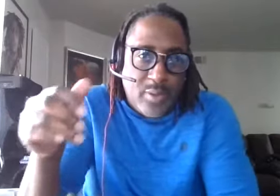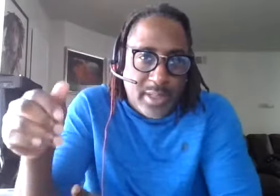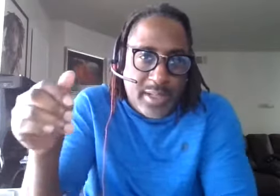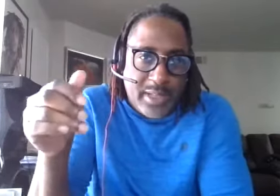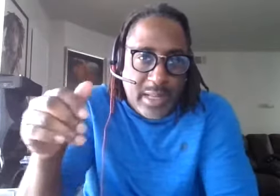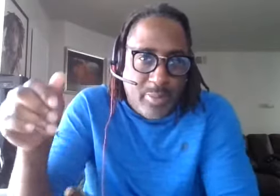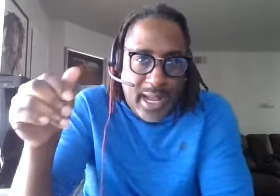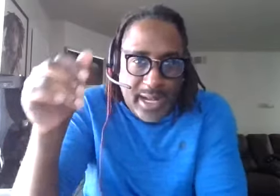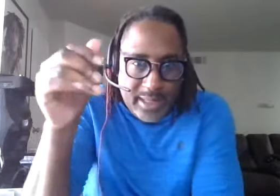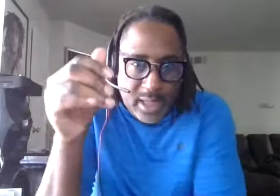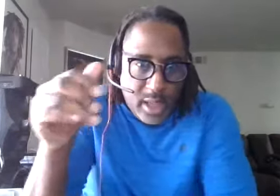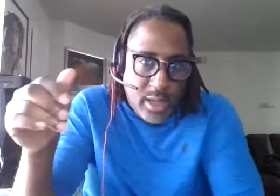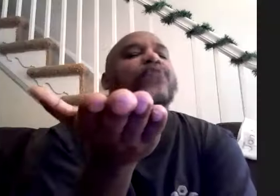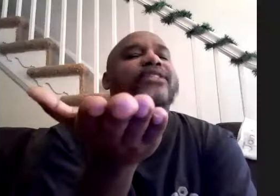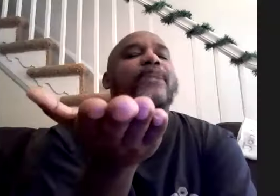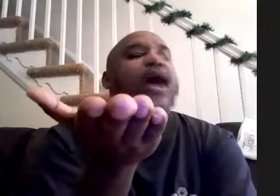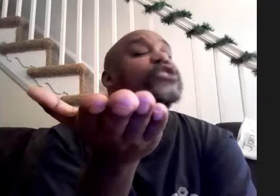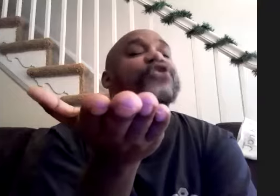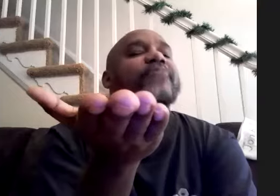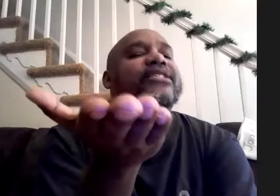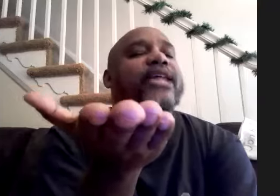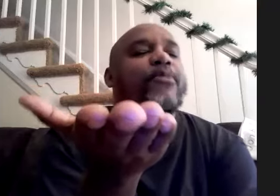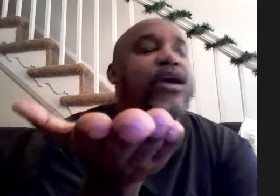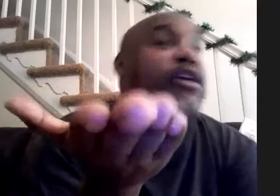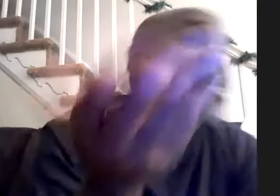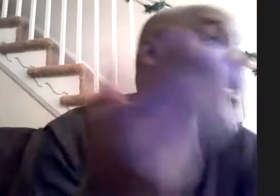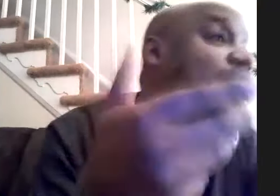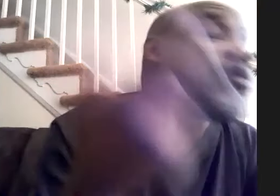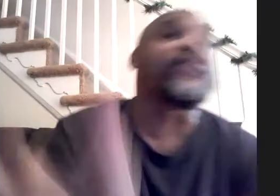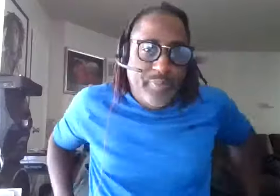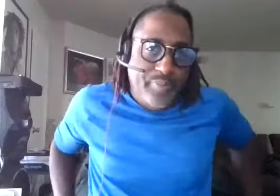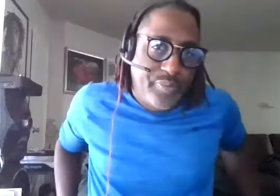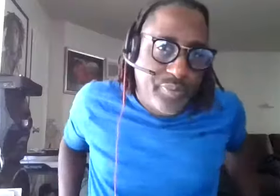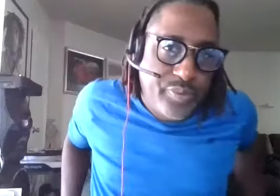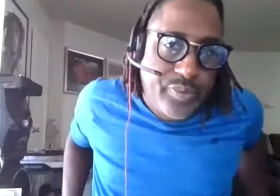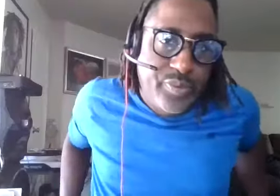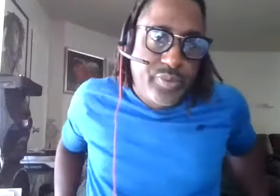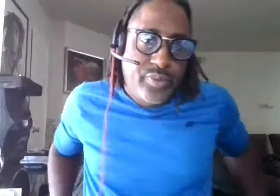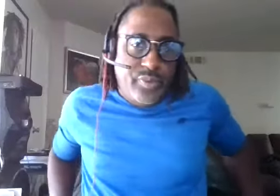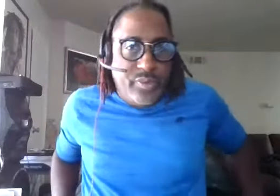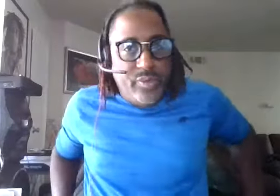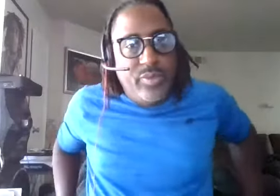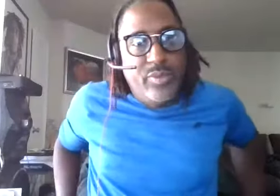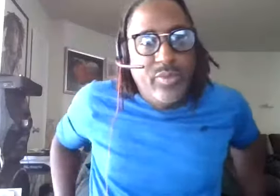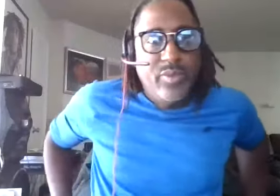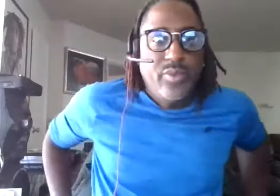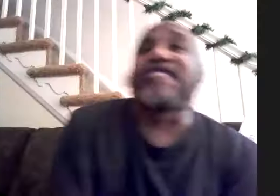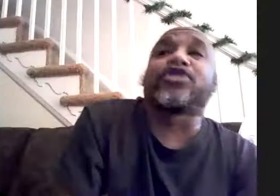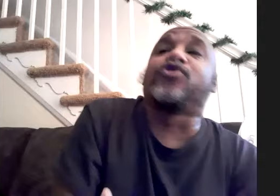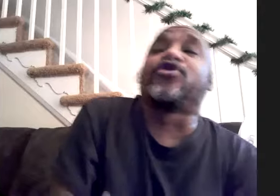of course you got your diggable planet when i said i was literally about to say premiere i mean even with some of the other stuff you did with like with naz with that jazz chord on